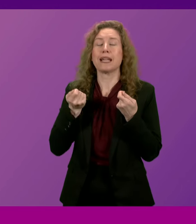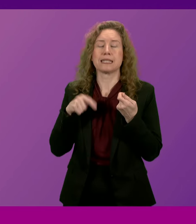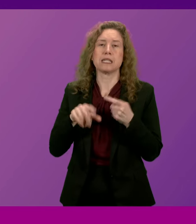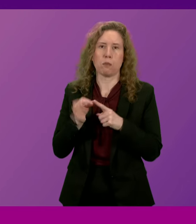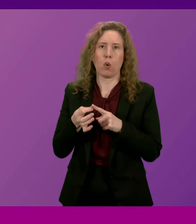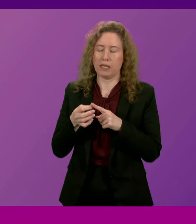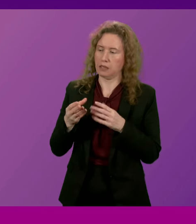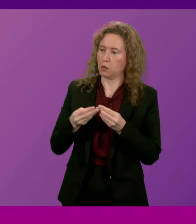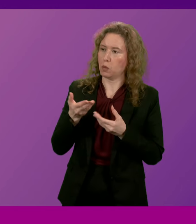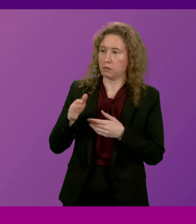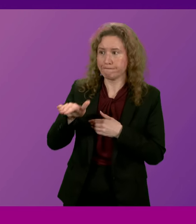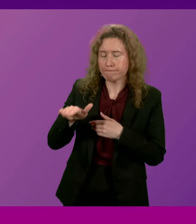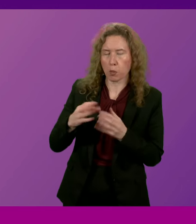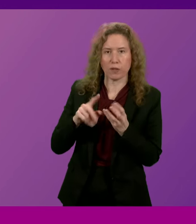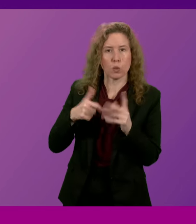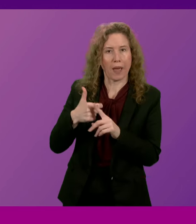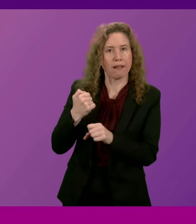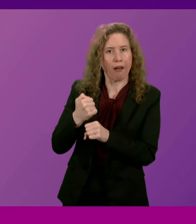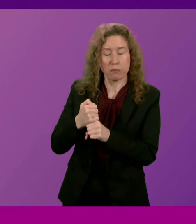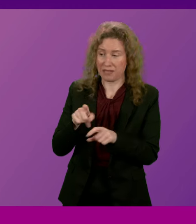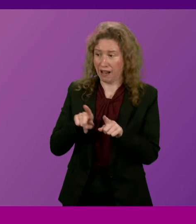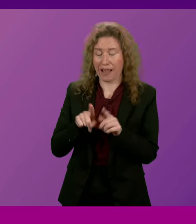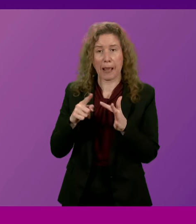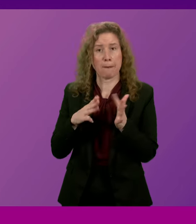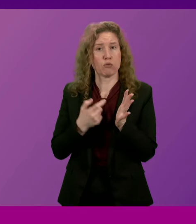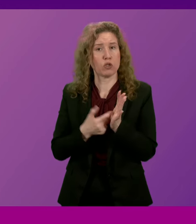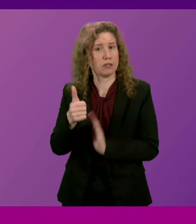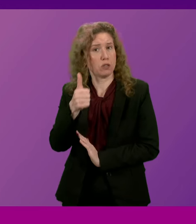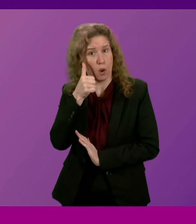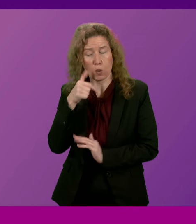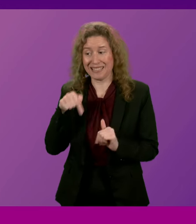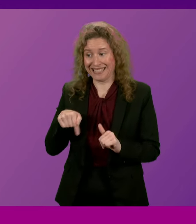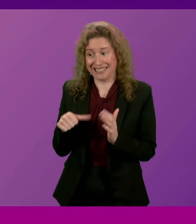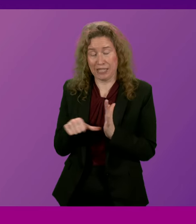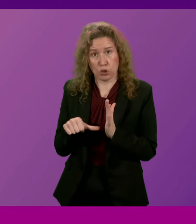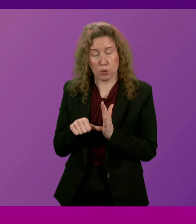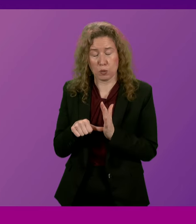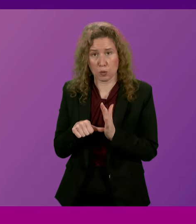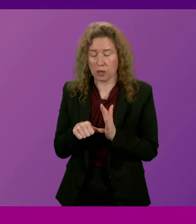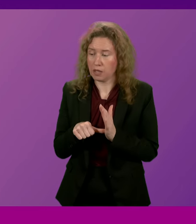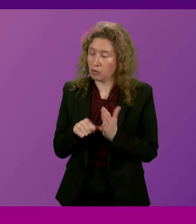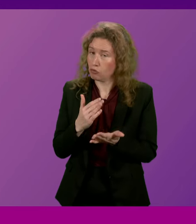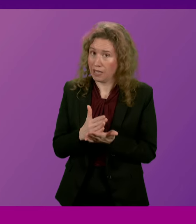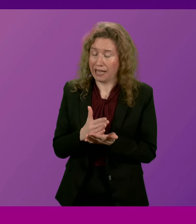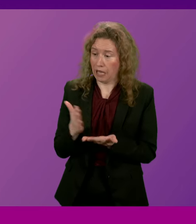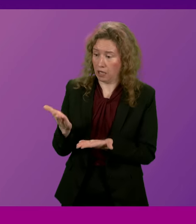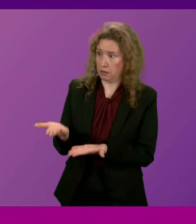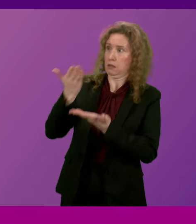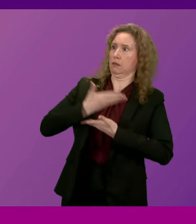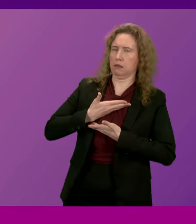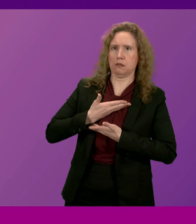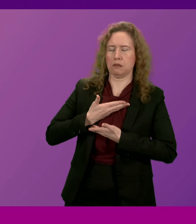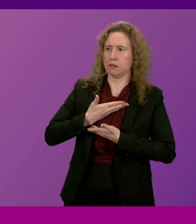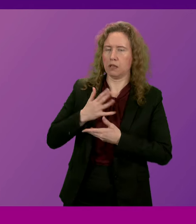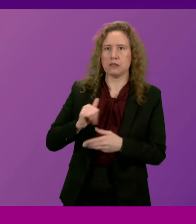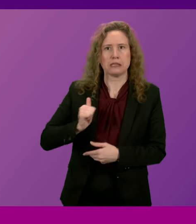with the United Kingdom Government because, as Emma Roddick will know, this issue was essentially landed on the Scottish